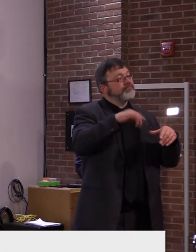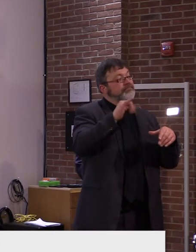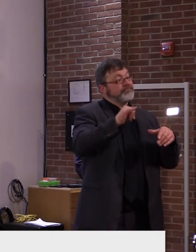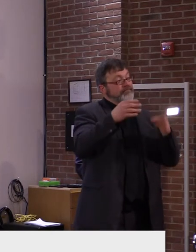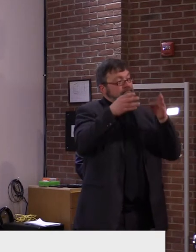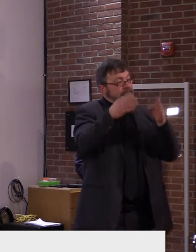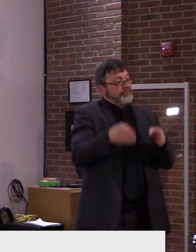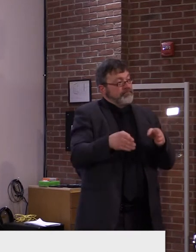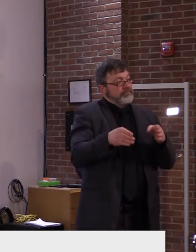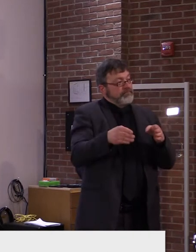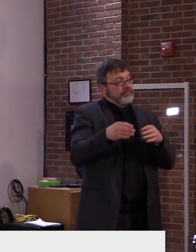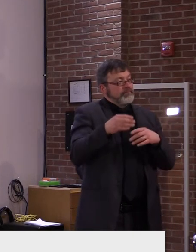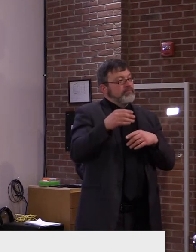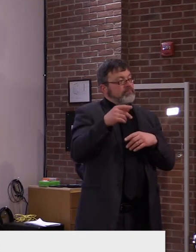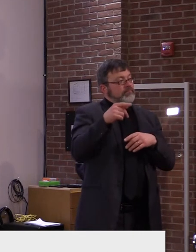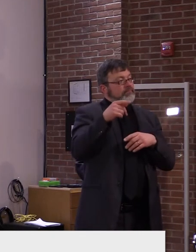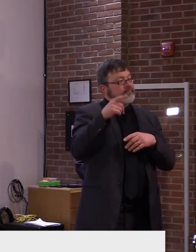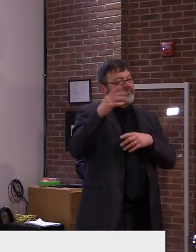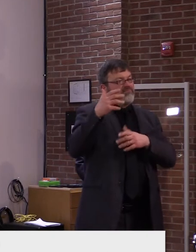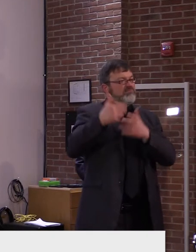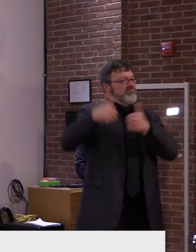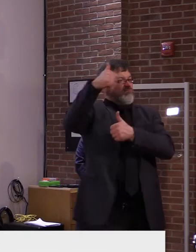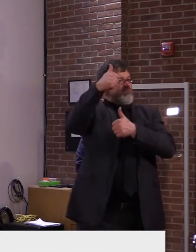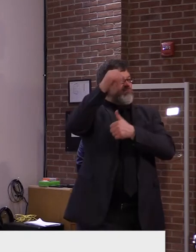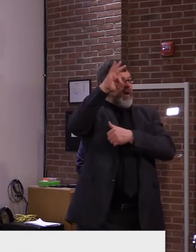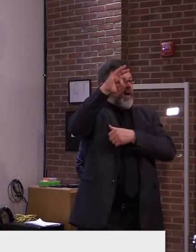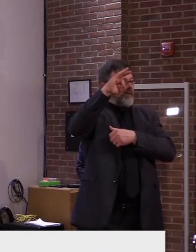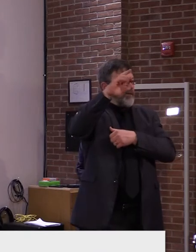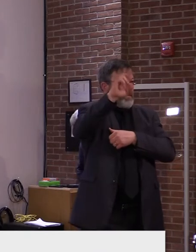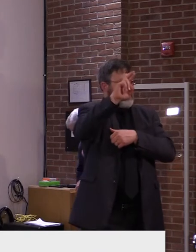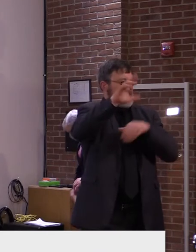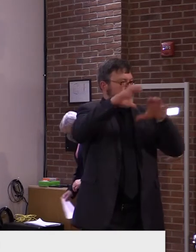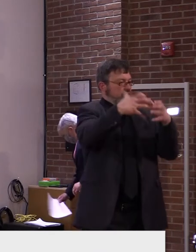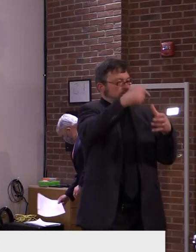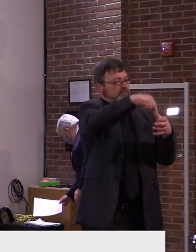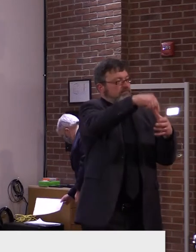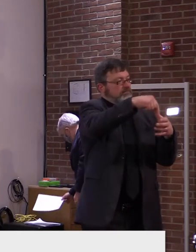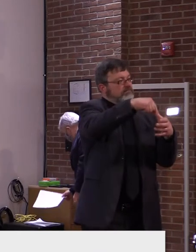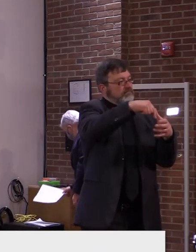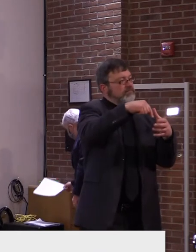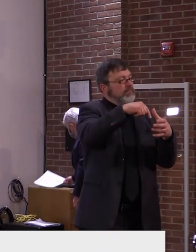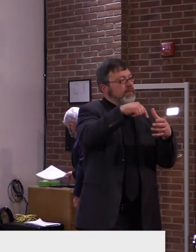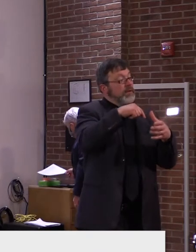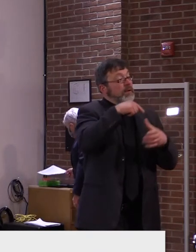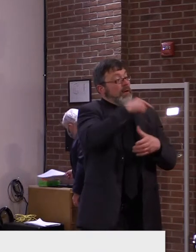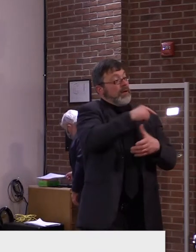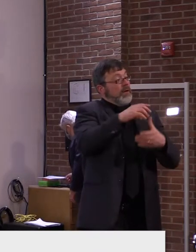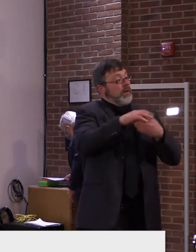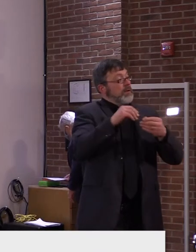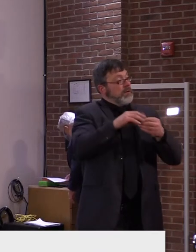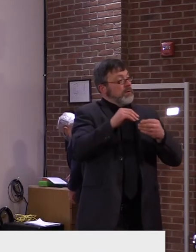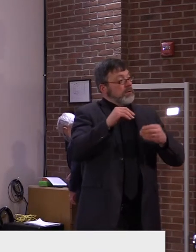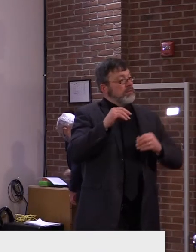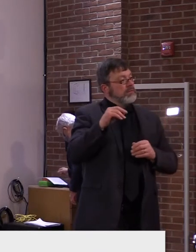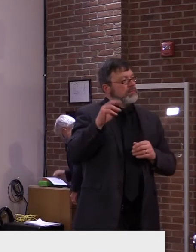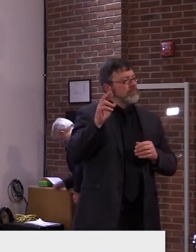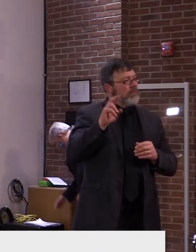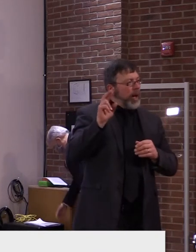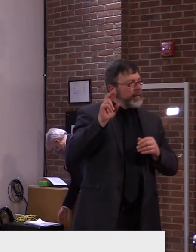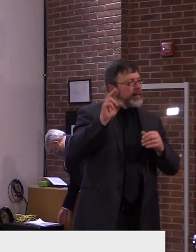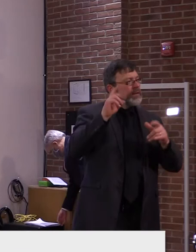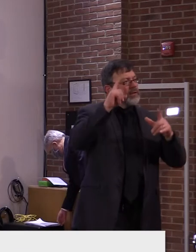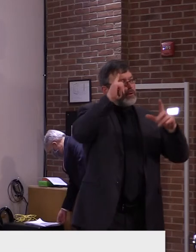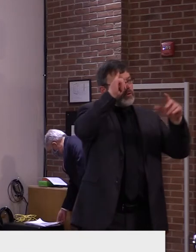hijacked by far right extremists who have attached themselves to, uh, what he called the extremist